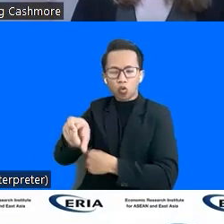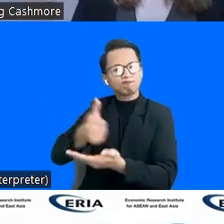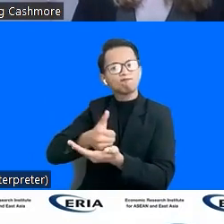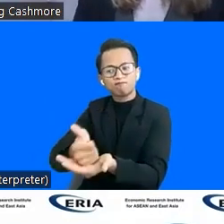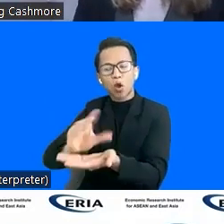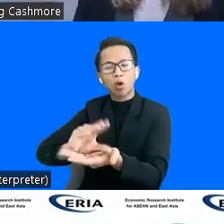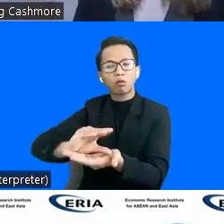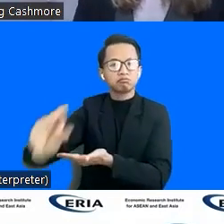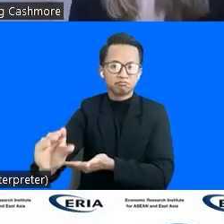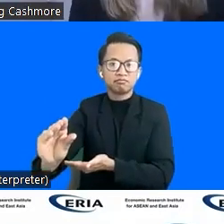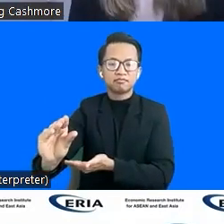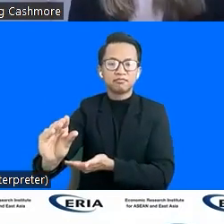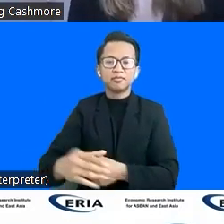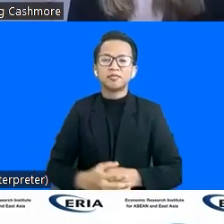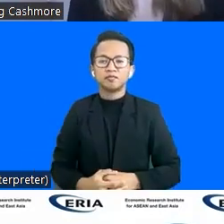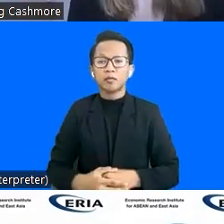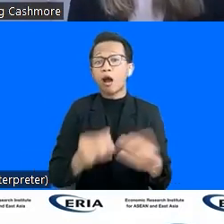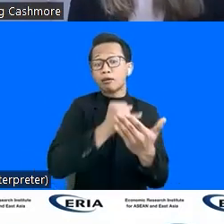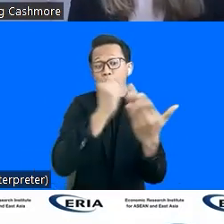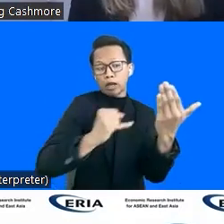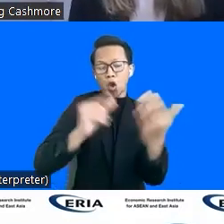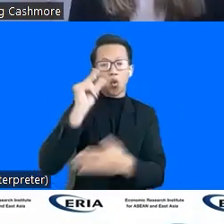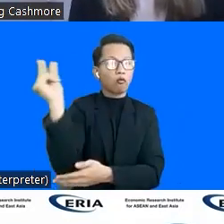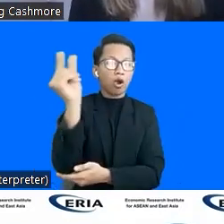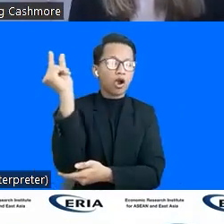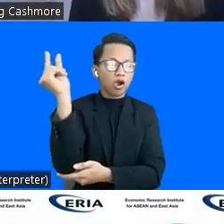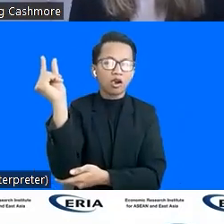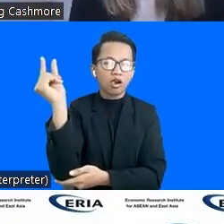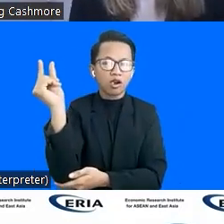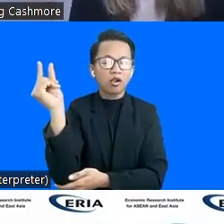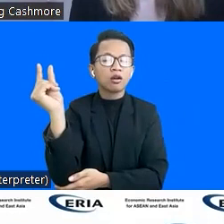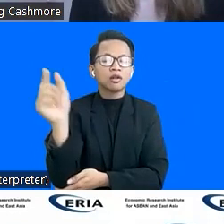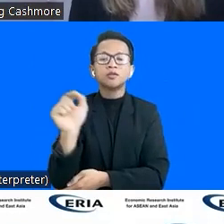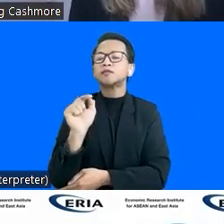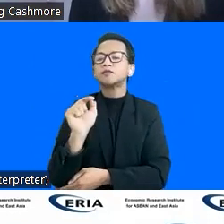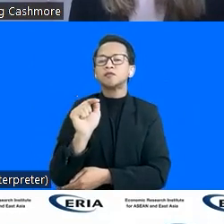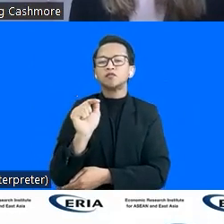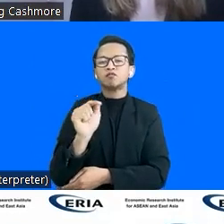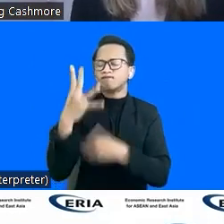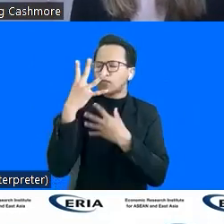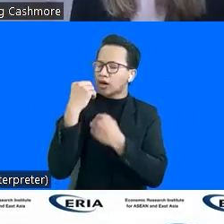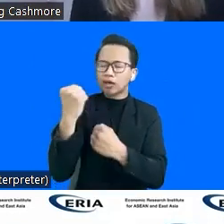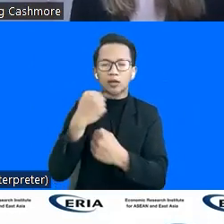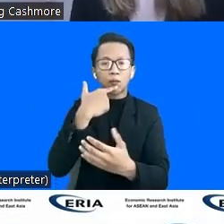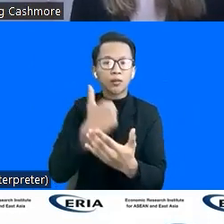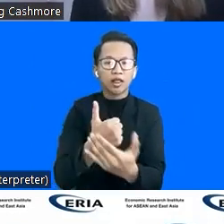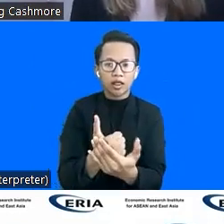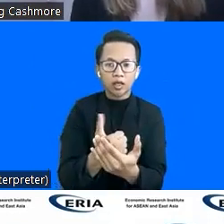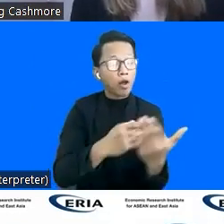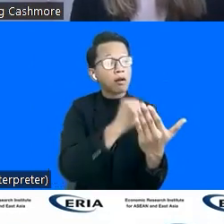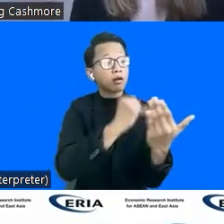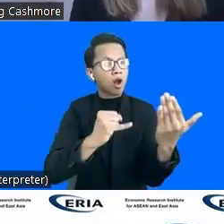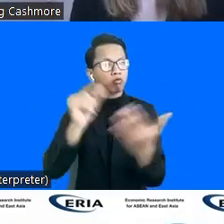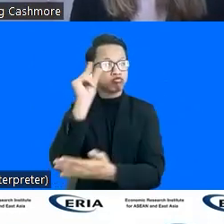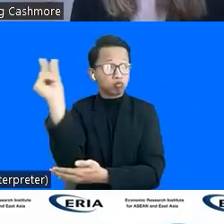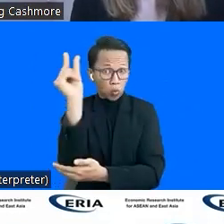And universal design sits really at the heart of this, and it's a fundamental principle. Universal design is the idea that we